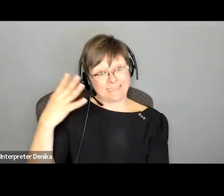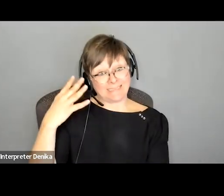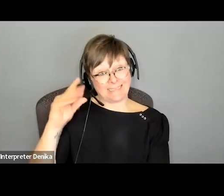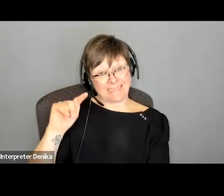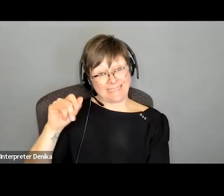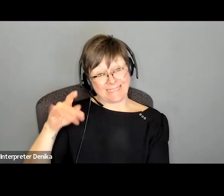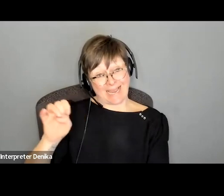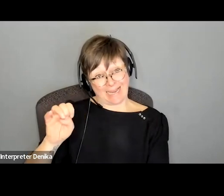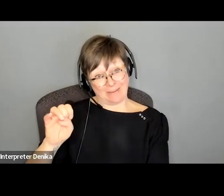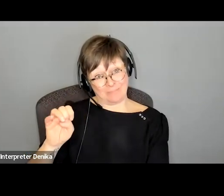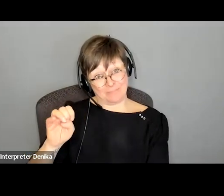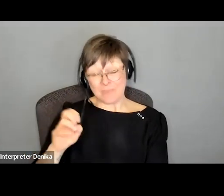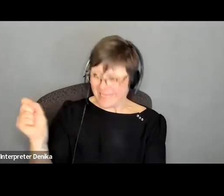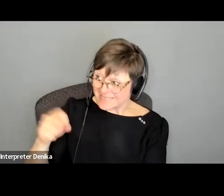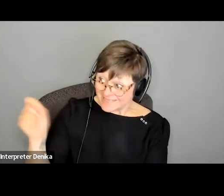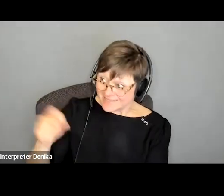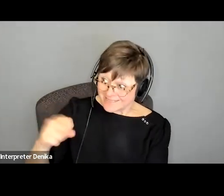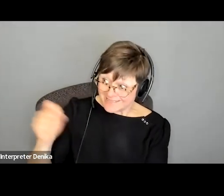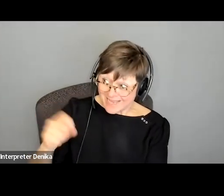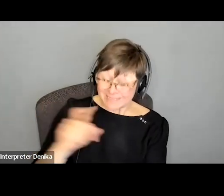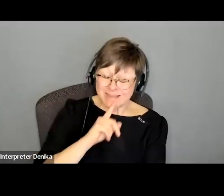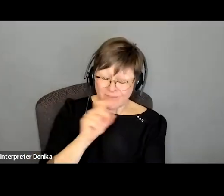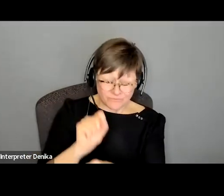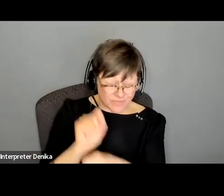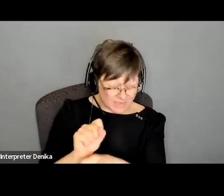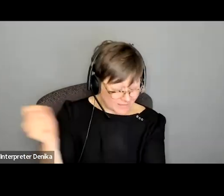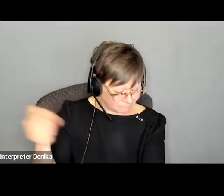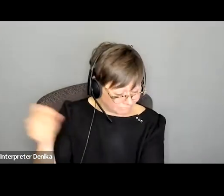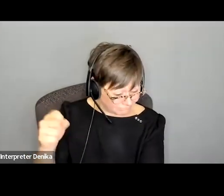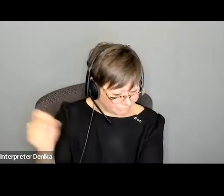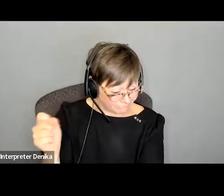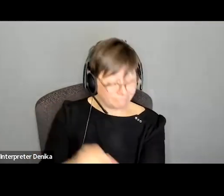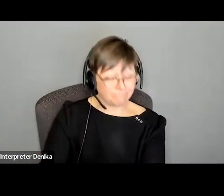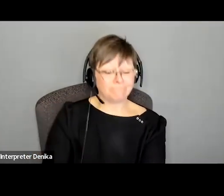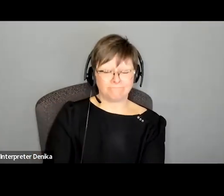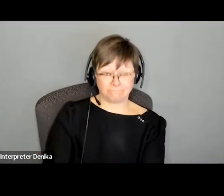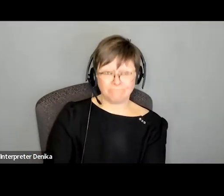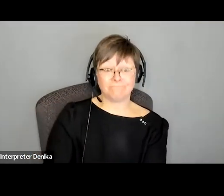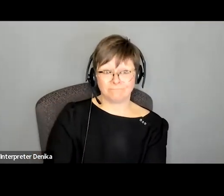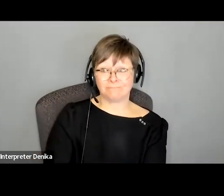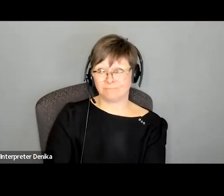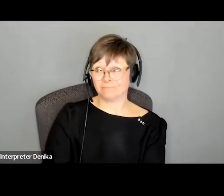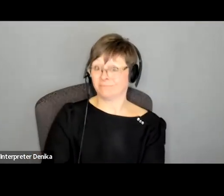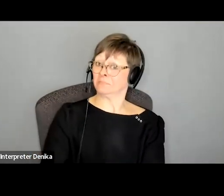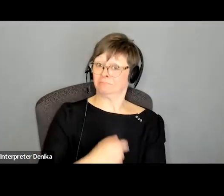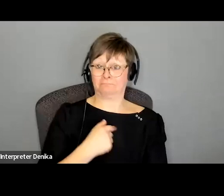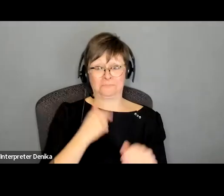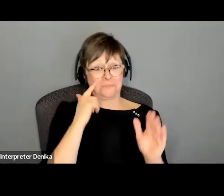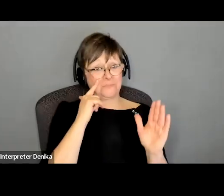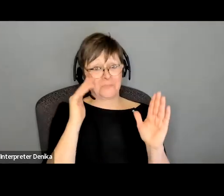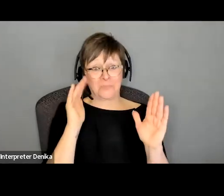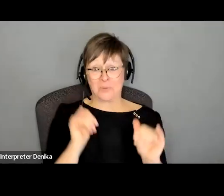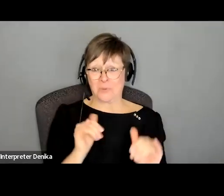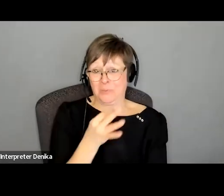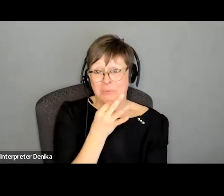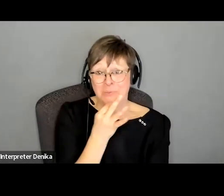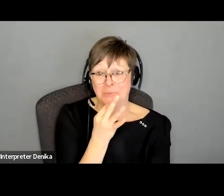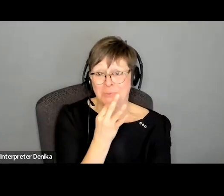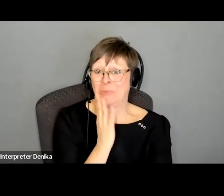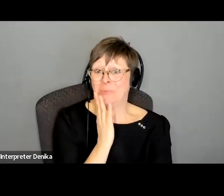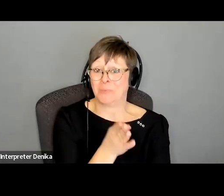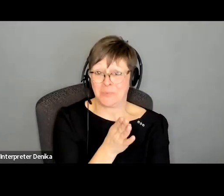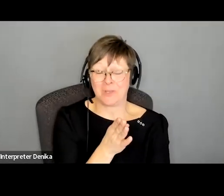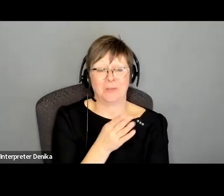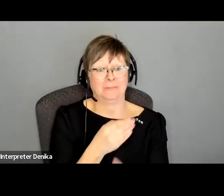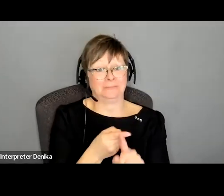yes yeah yes definitely definitely i'm i'm hoping i'm going to have one in a little while coast to coast